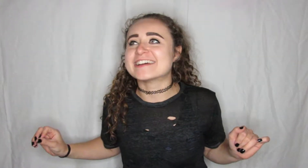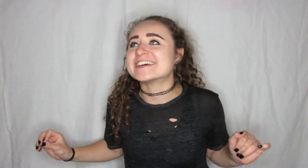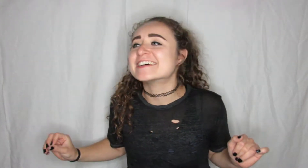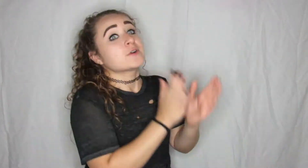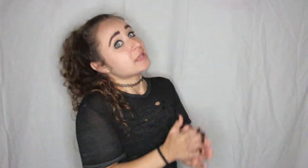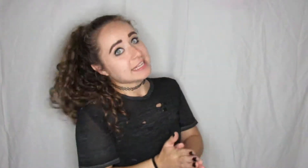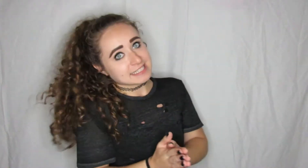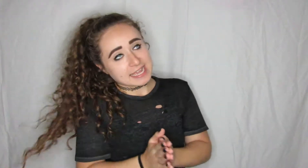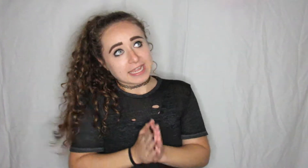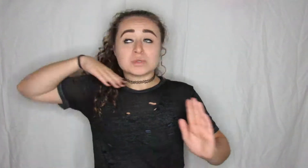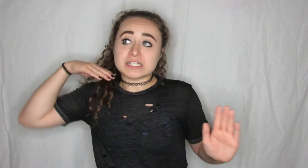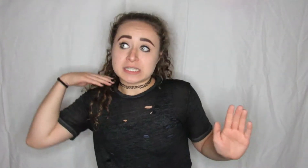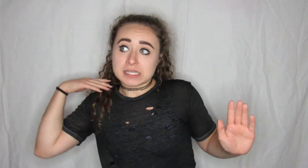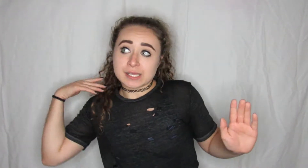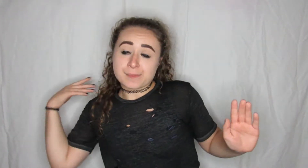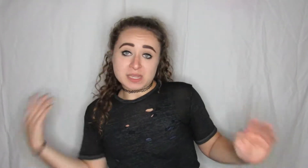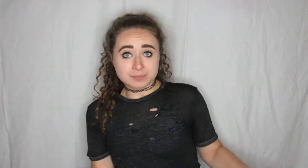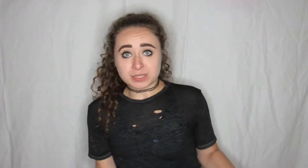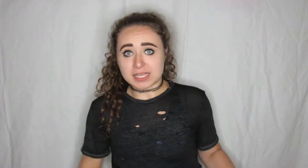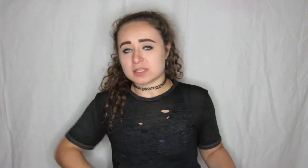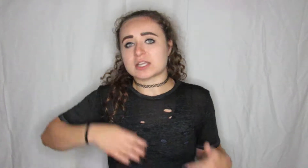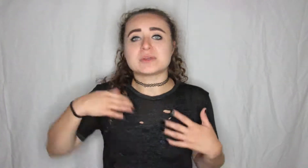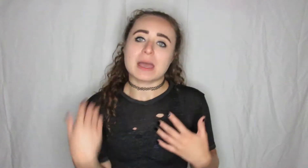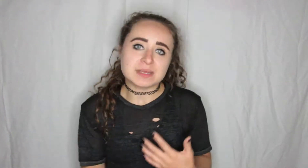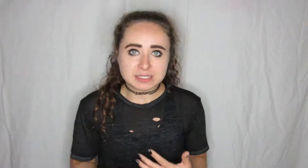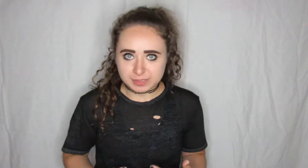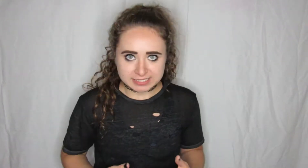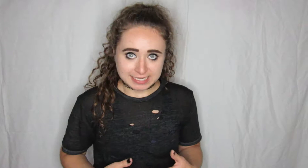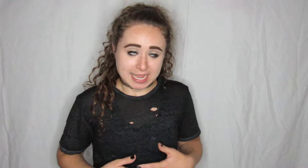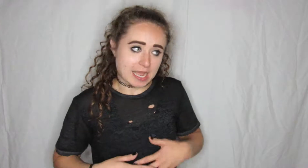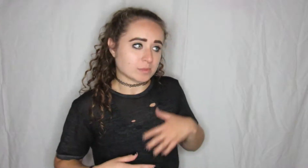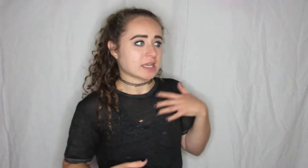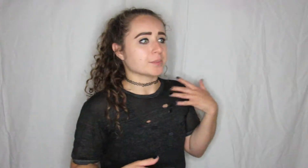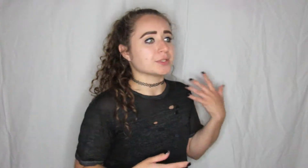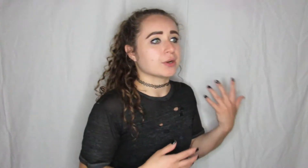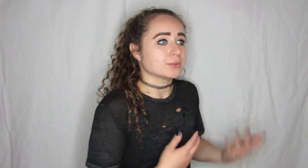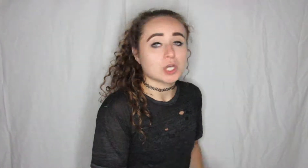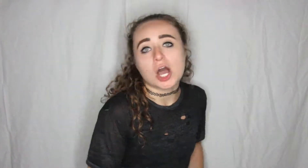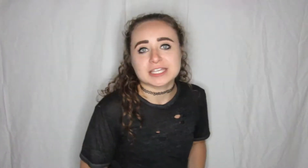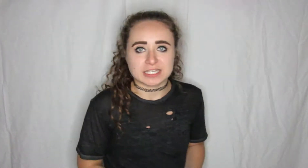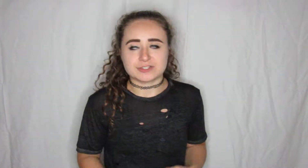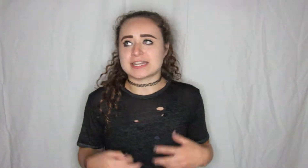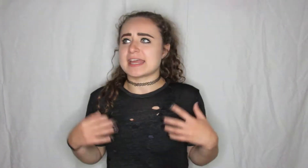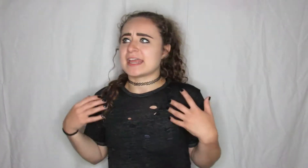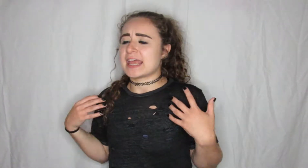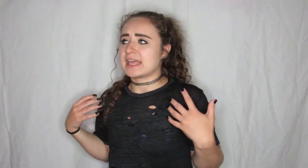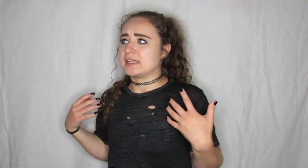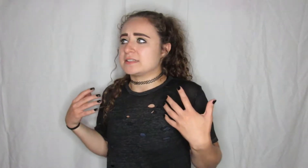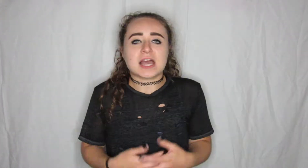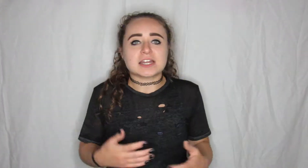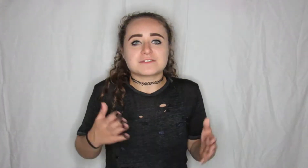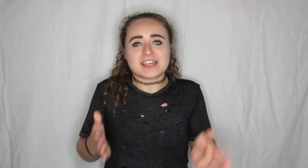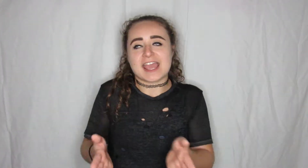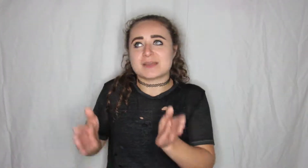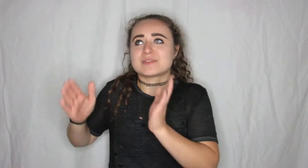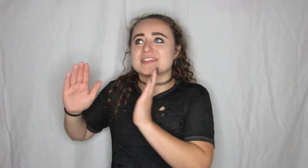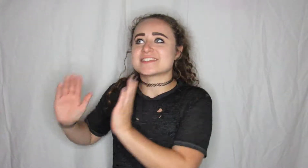from that day we made plan like we kept making plans to hang out we kept you know talking every day and kind of came this